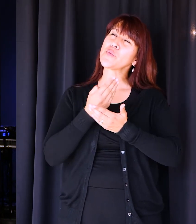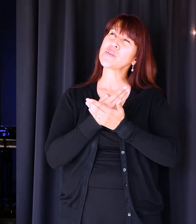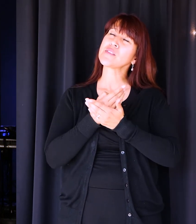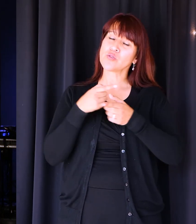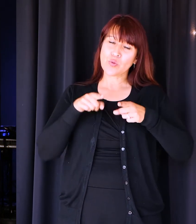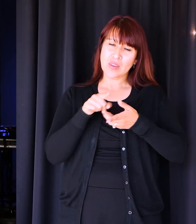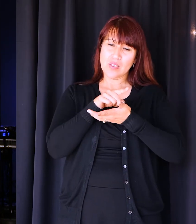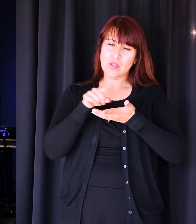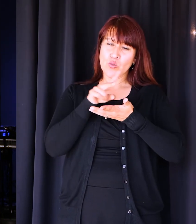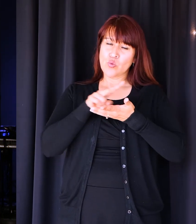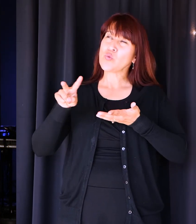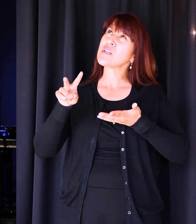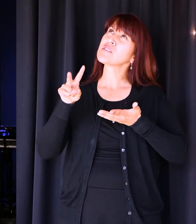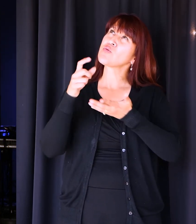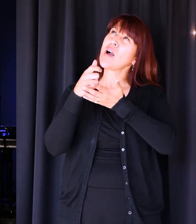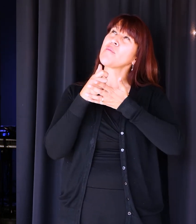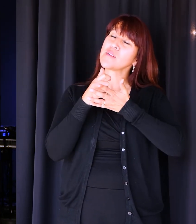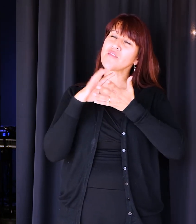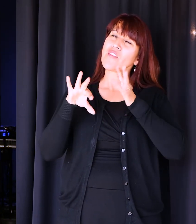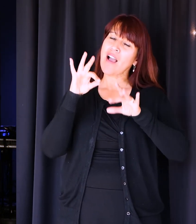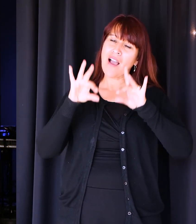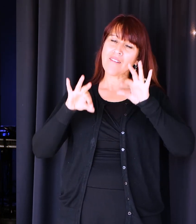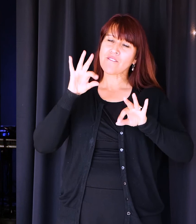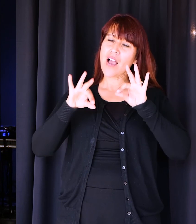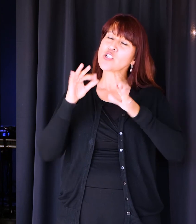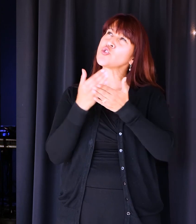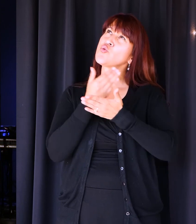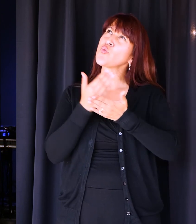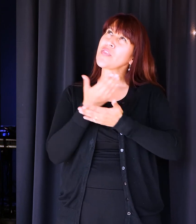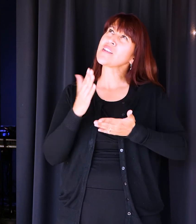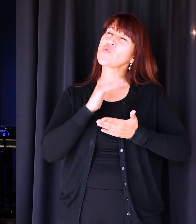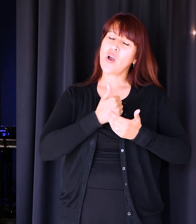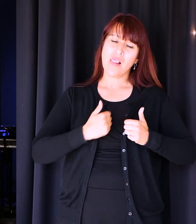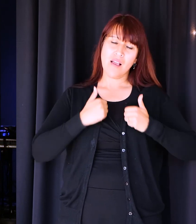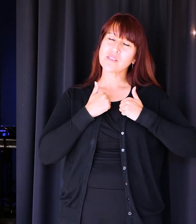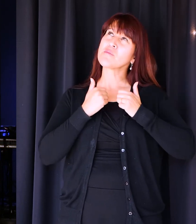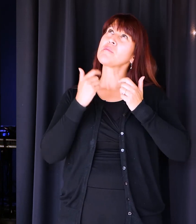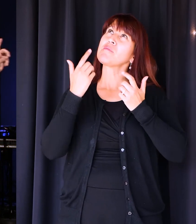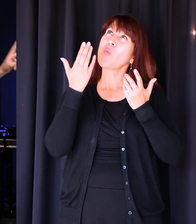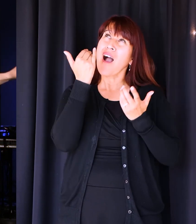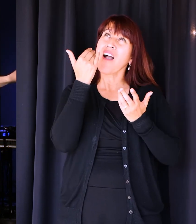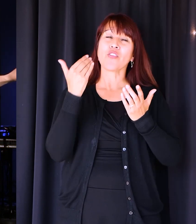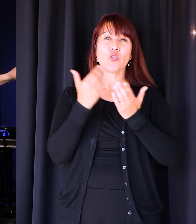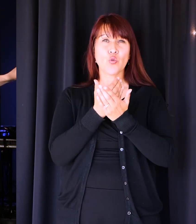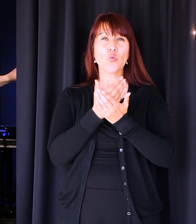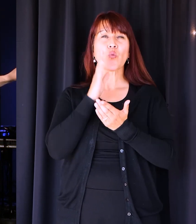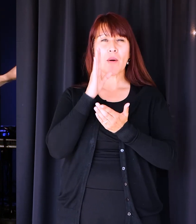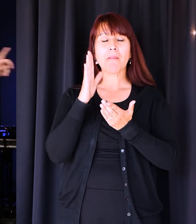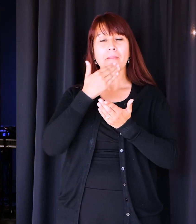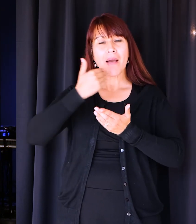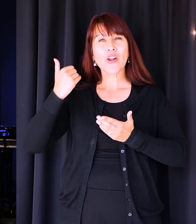to help us to create new in some areas of our lives. And I pray that because the new is going to be better than the old.